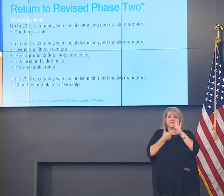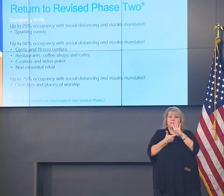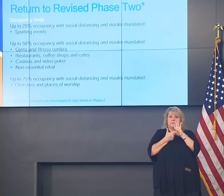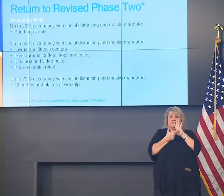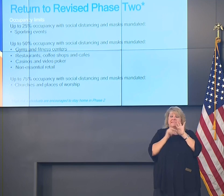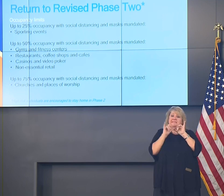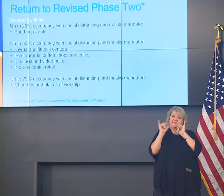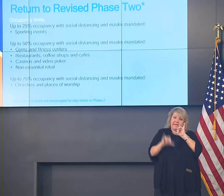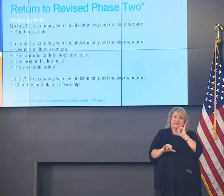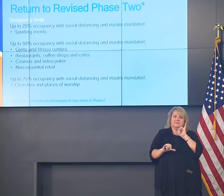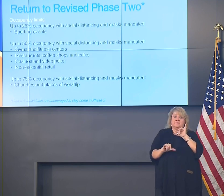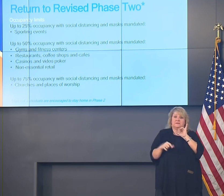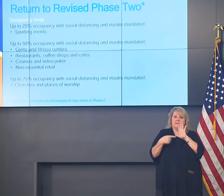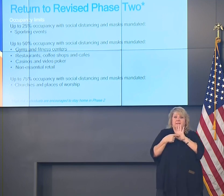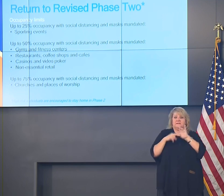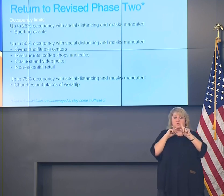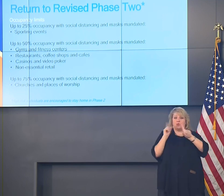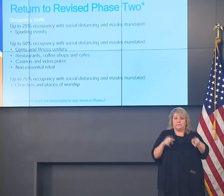this proclamation.